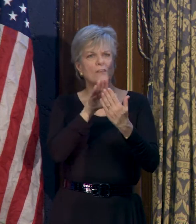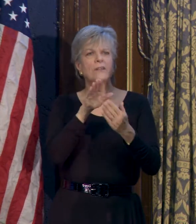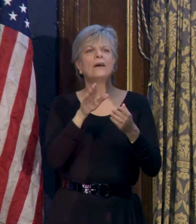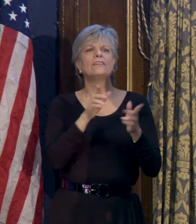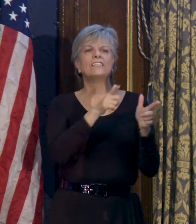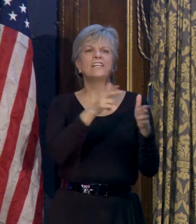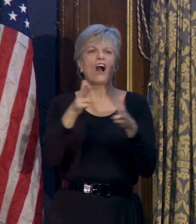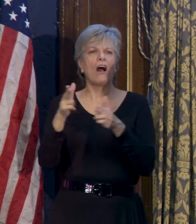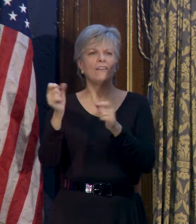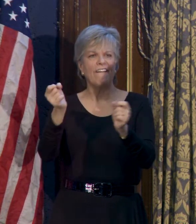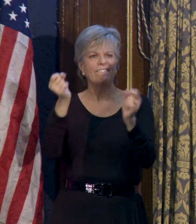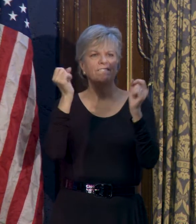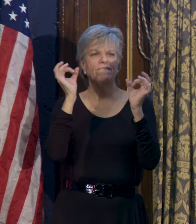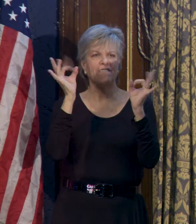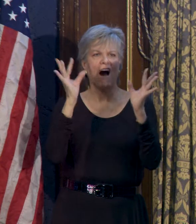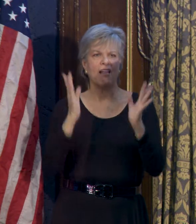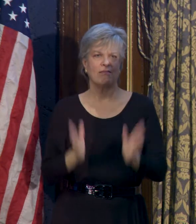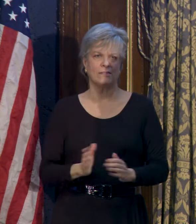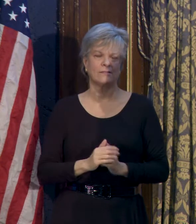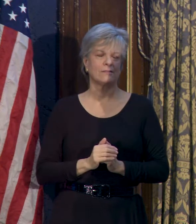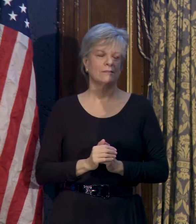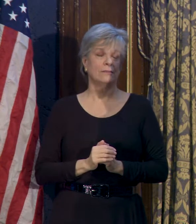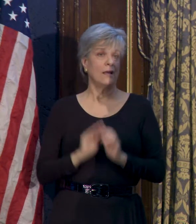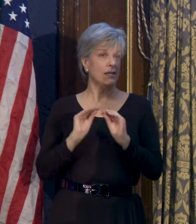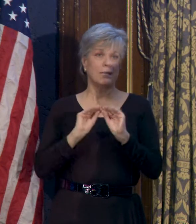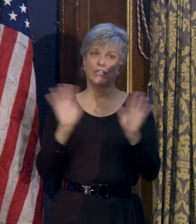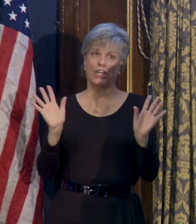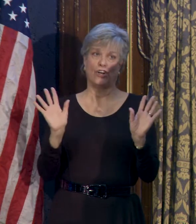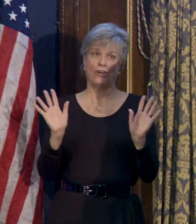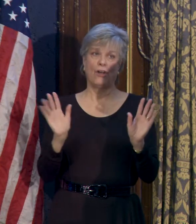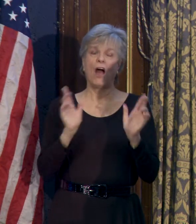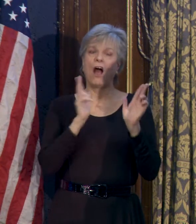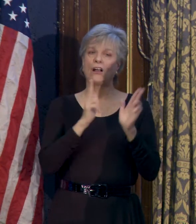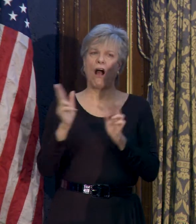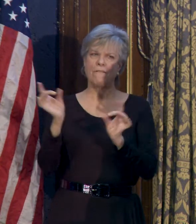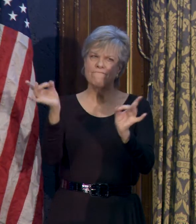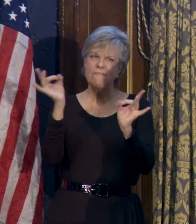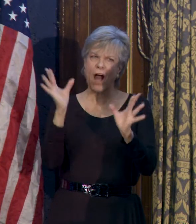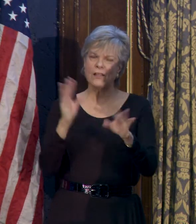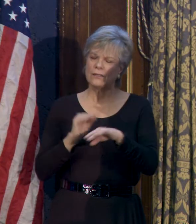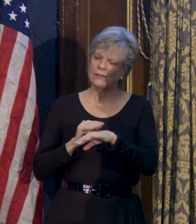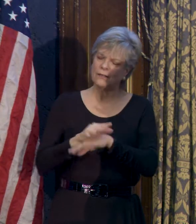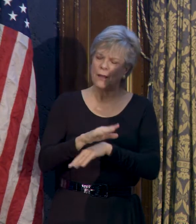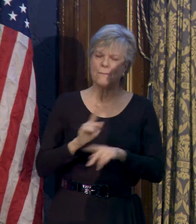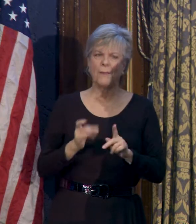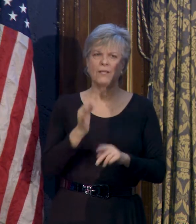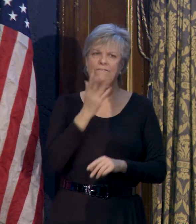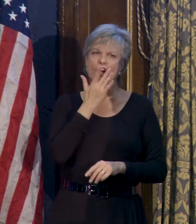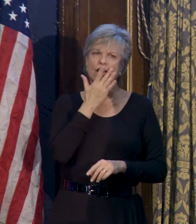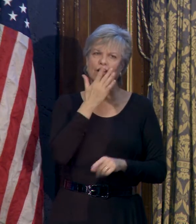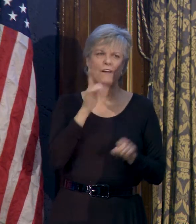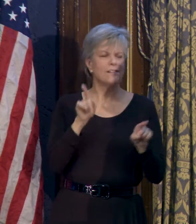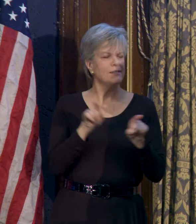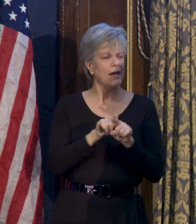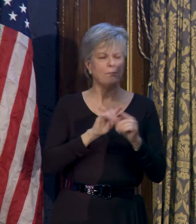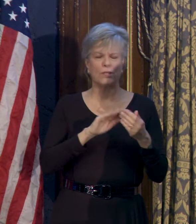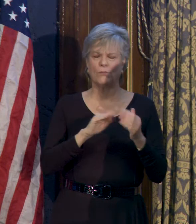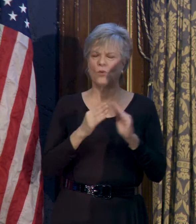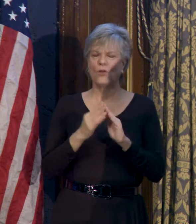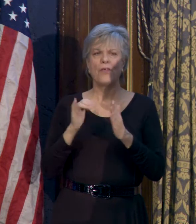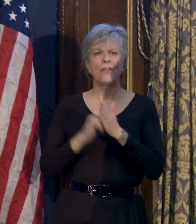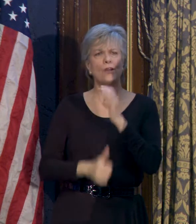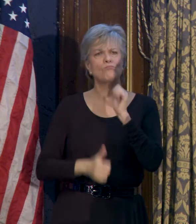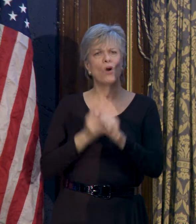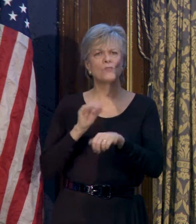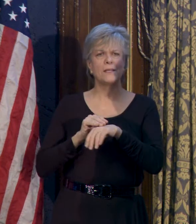It's abundantly clear that gun violence continues to impact people of color in the very same communities that are